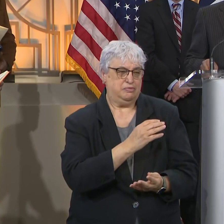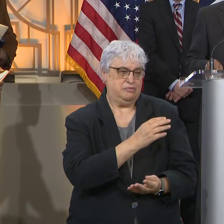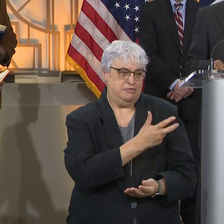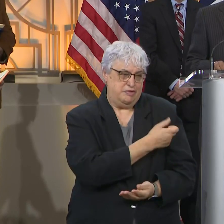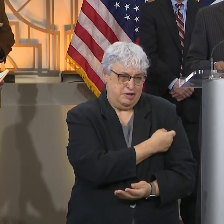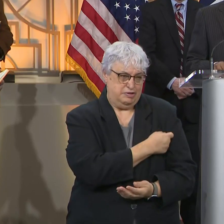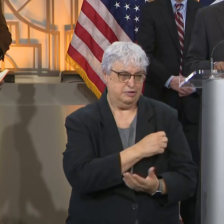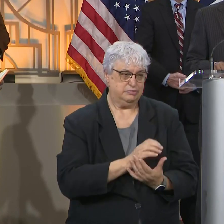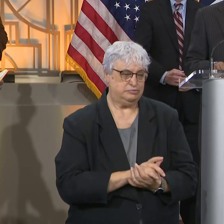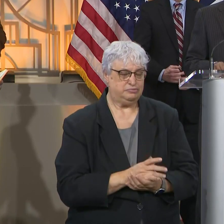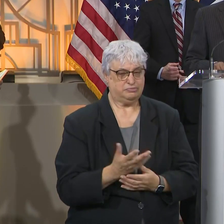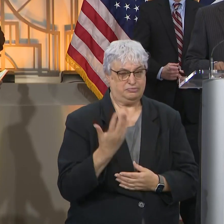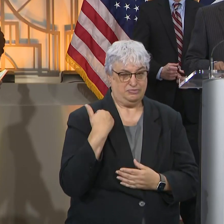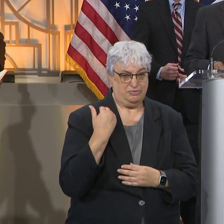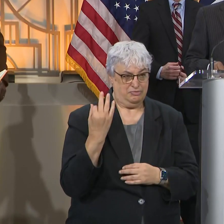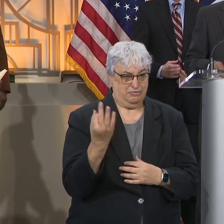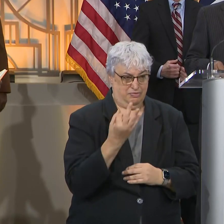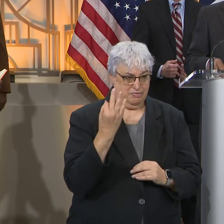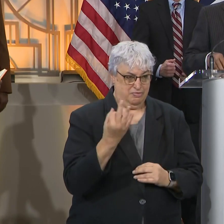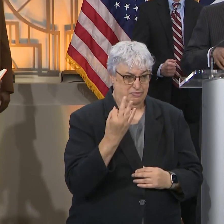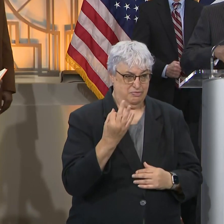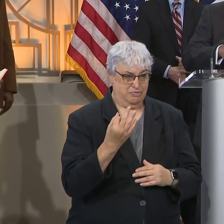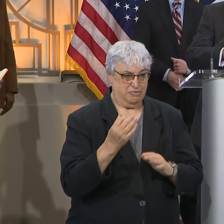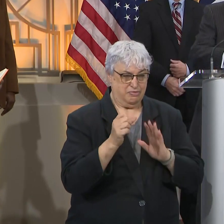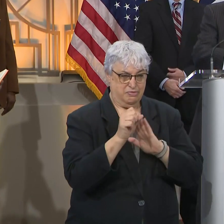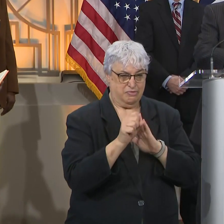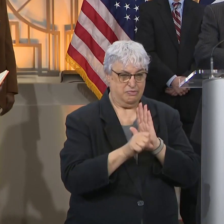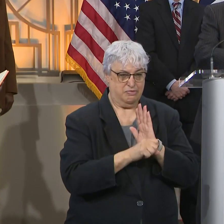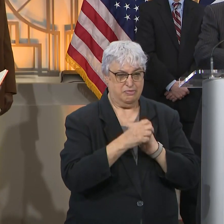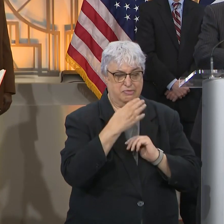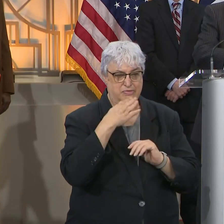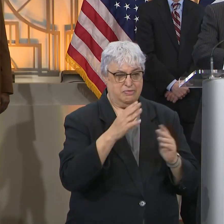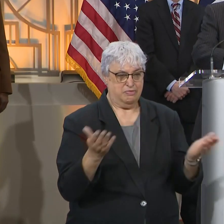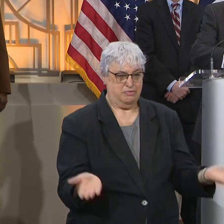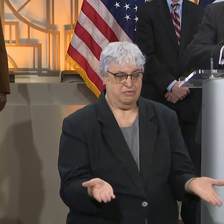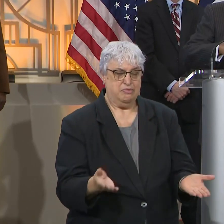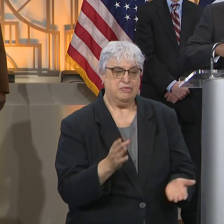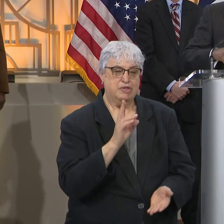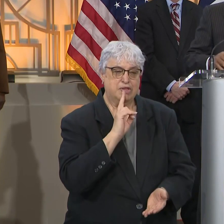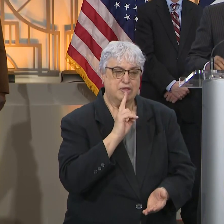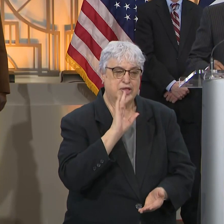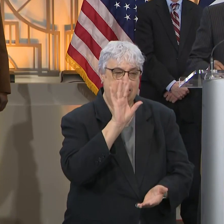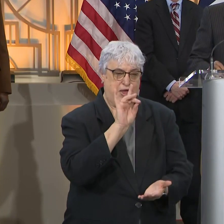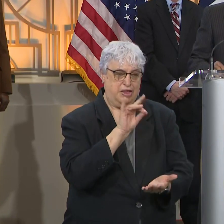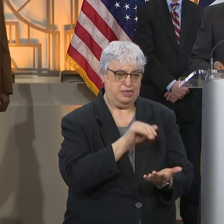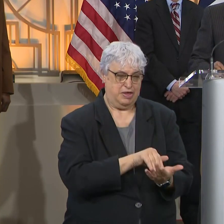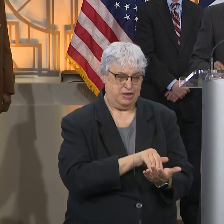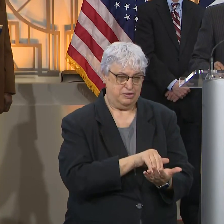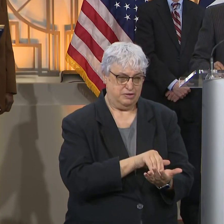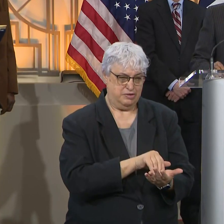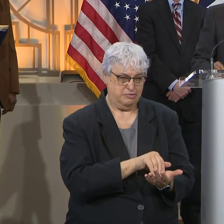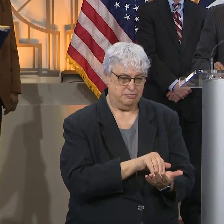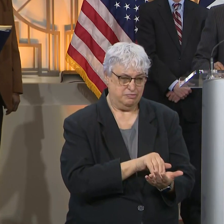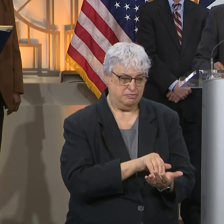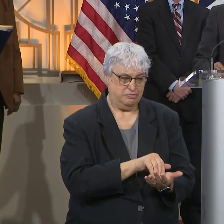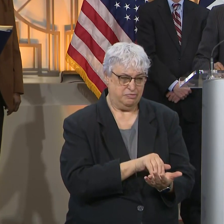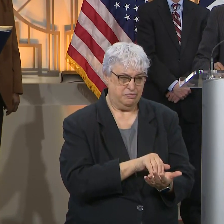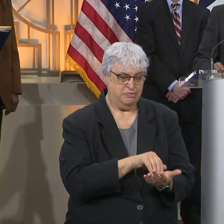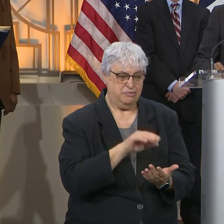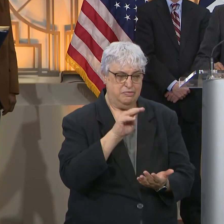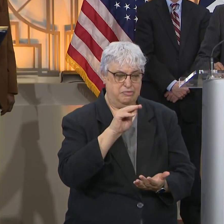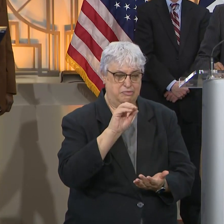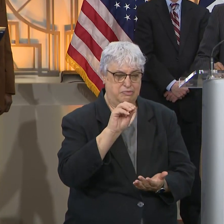And last Friday the state sent the city of Houston 8,000 doses of the